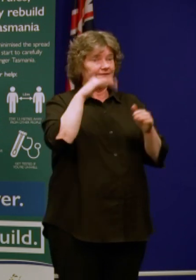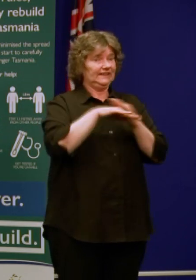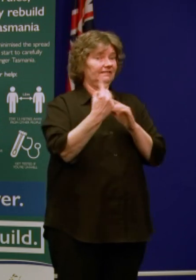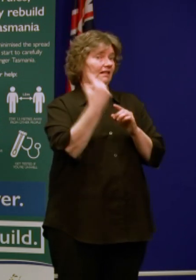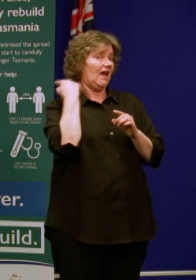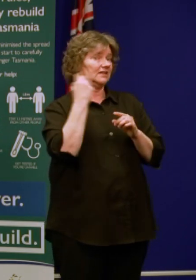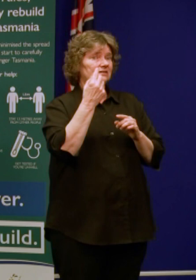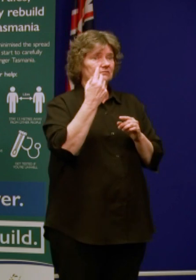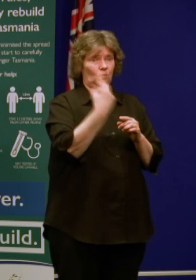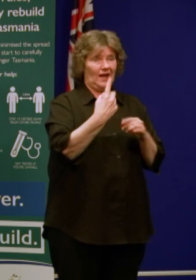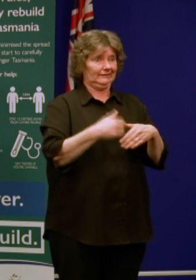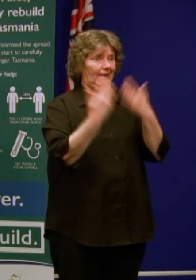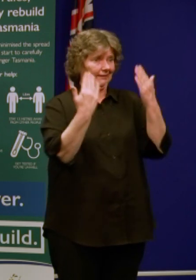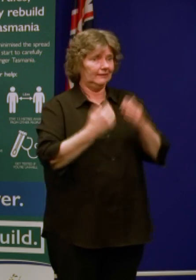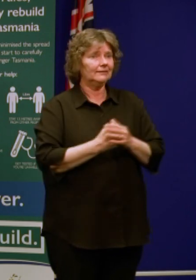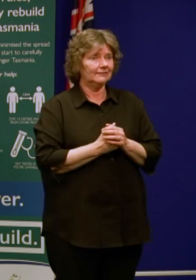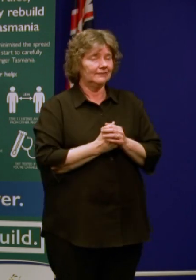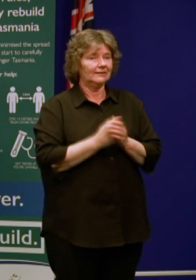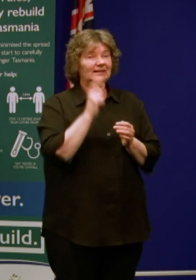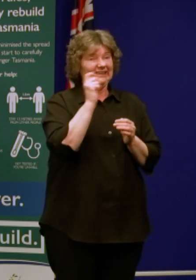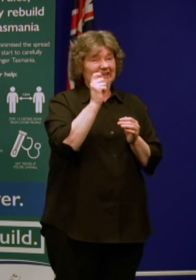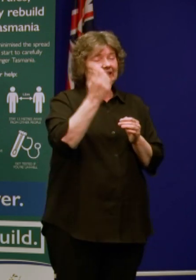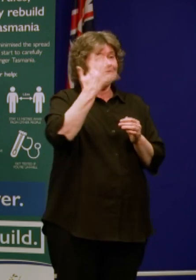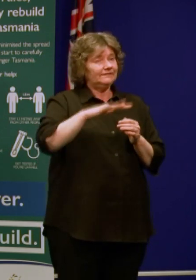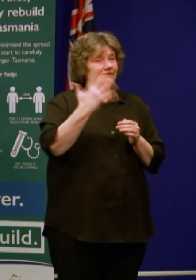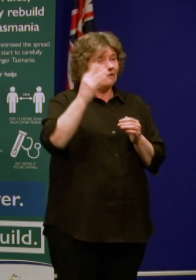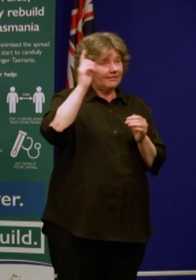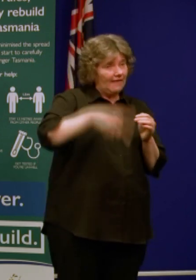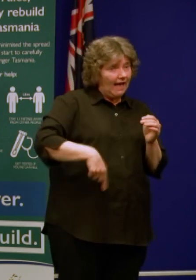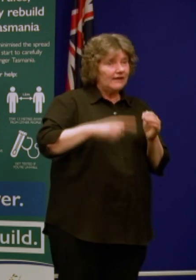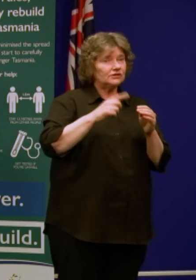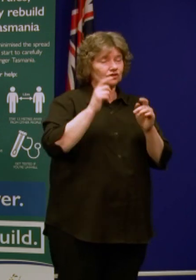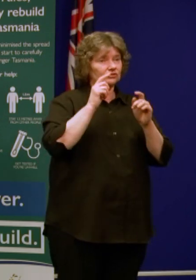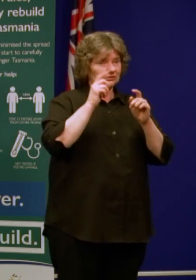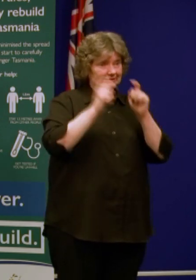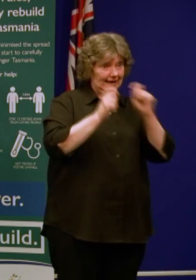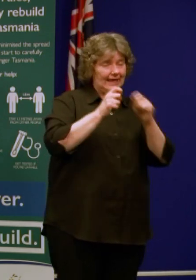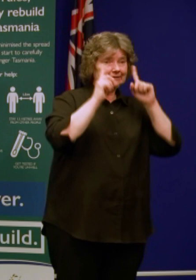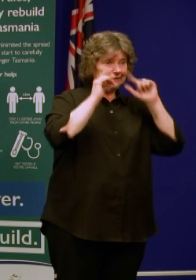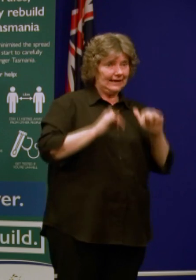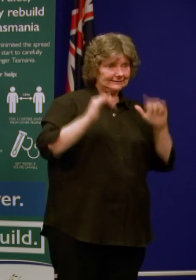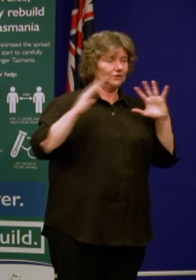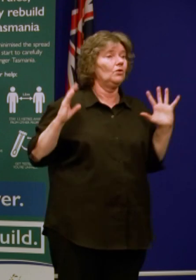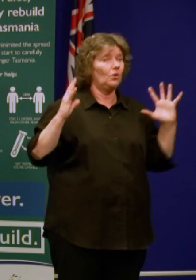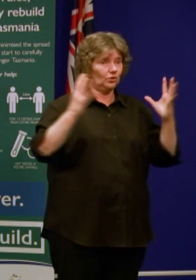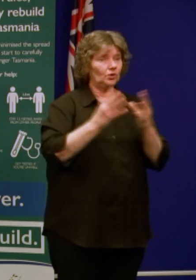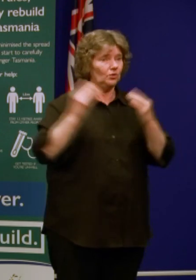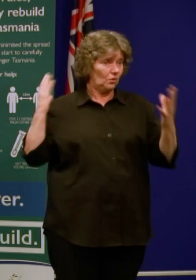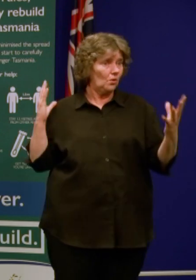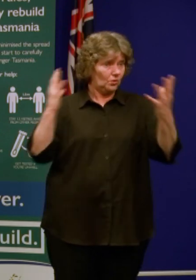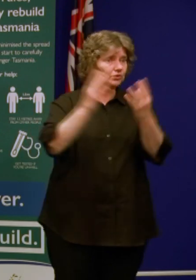hours and nearly 55,000 tests overall. And I would encourage Tasmanians